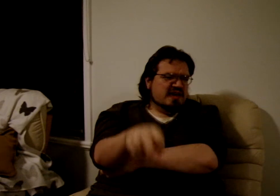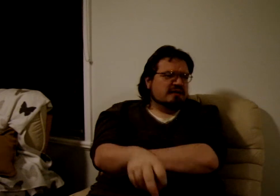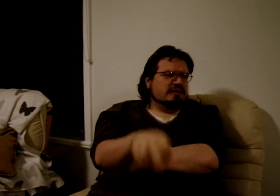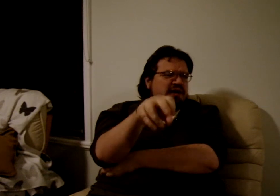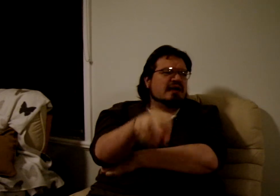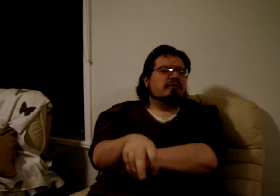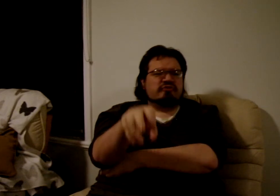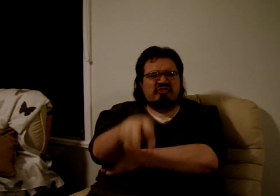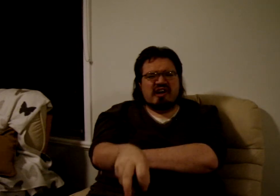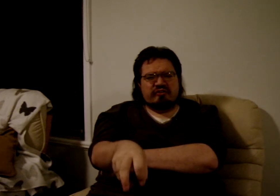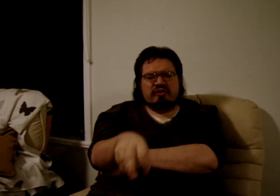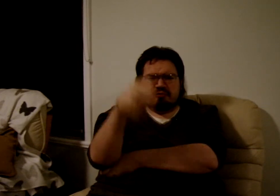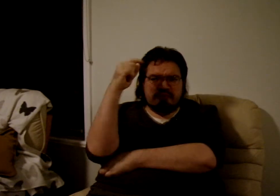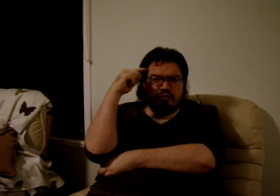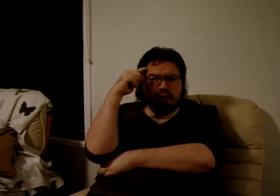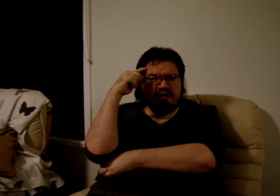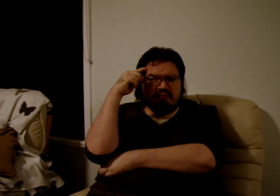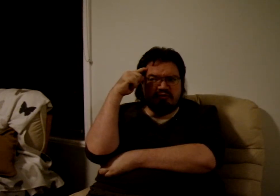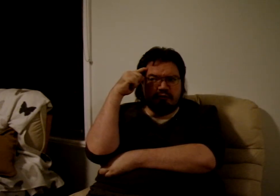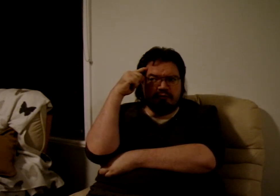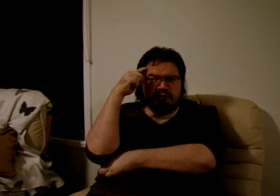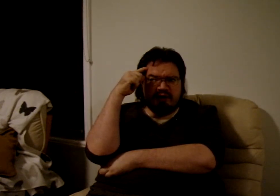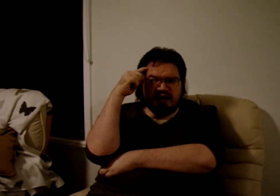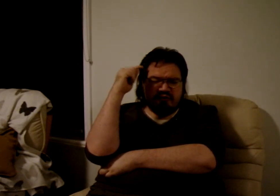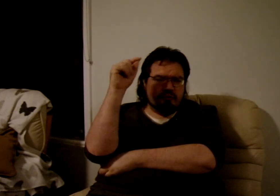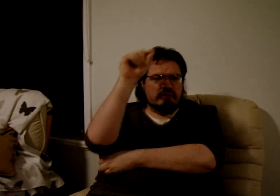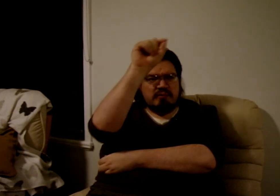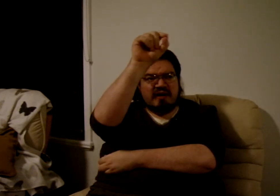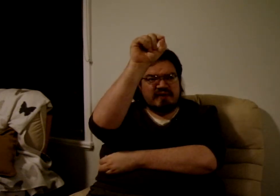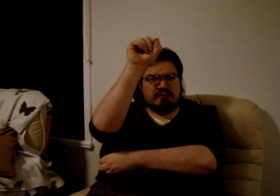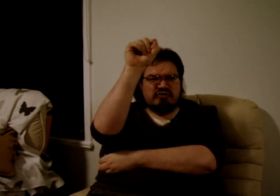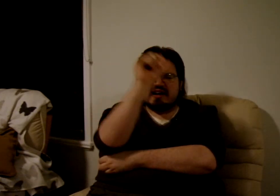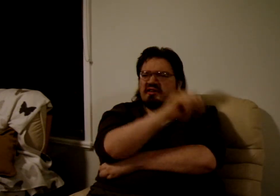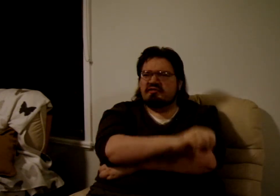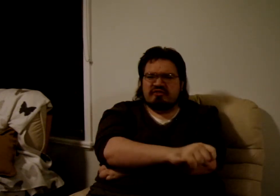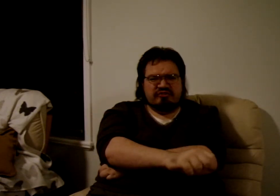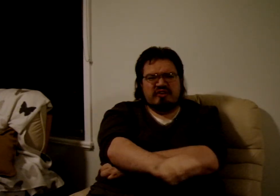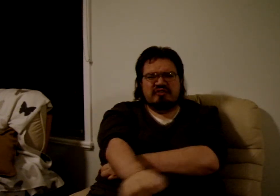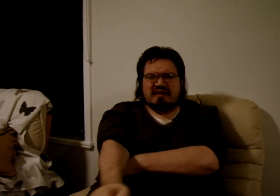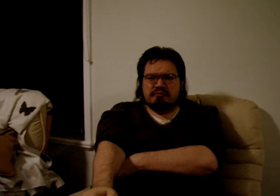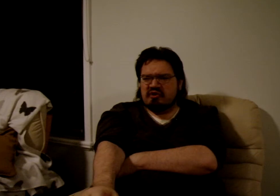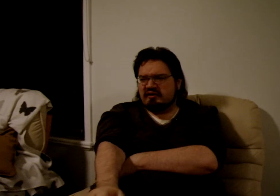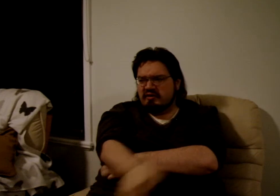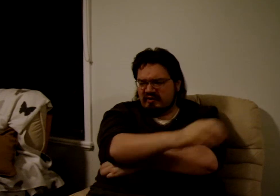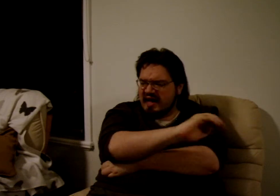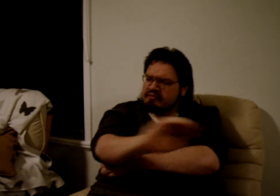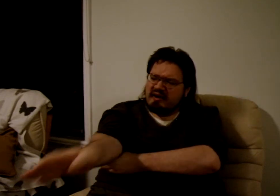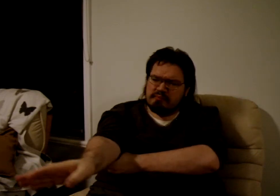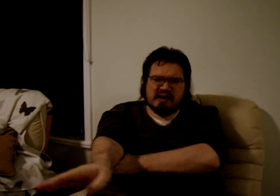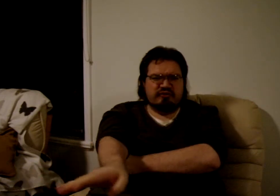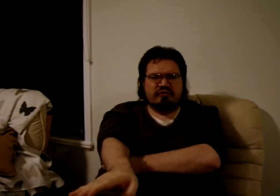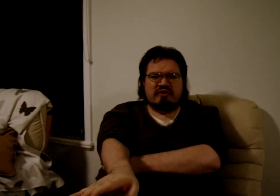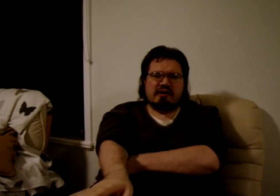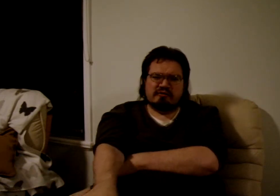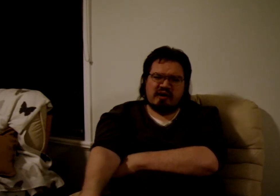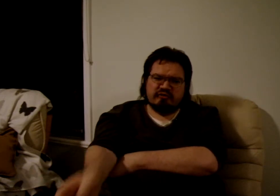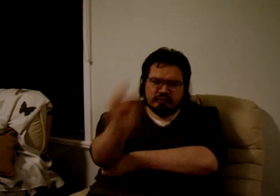game of chess is purely mental. It's all about the objective and seizing the objective. Every other piece is sacrificeable.